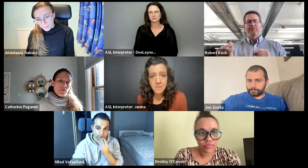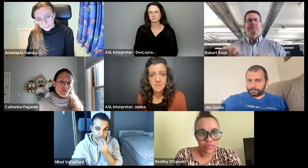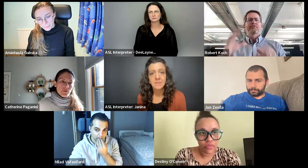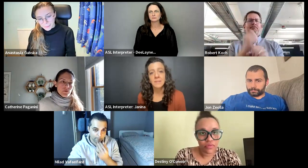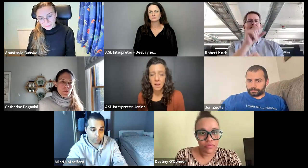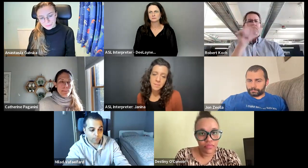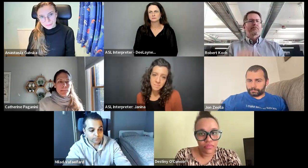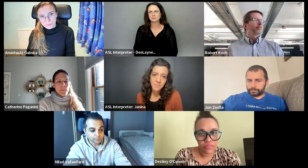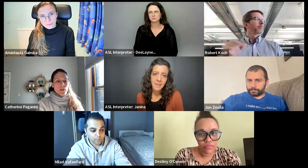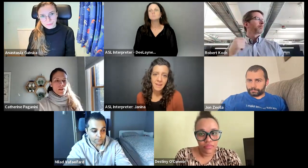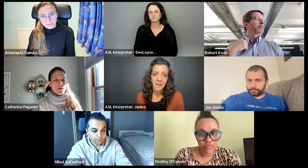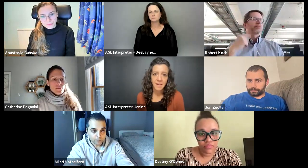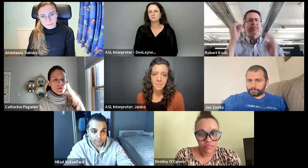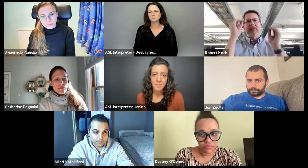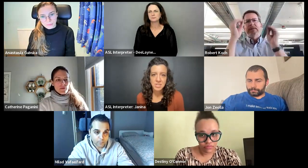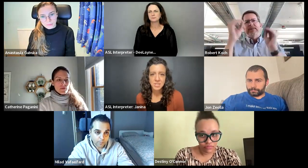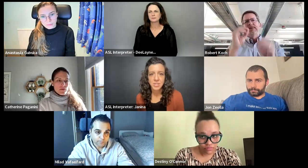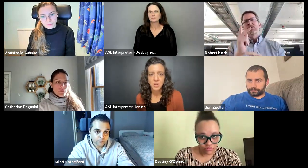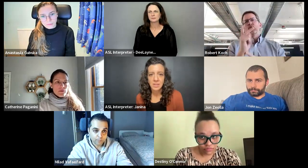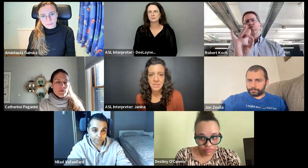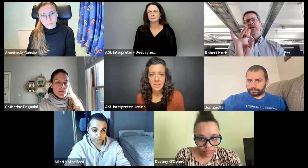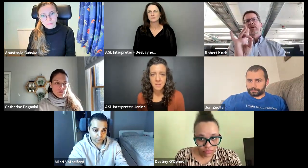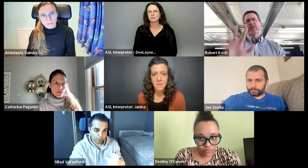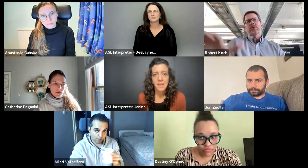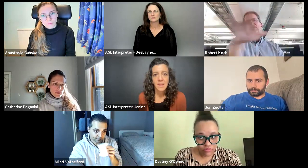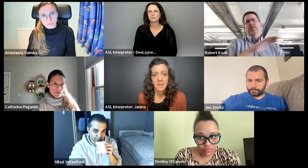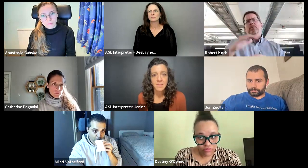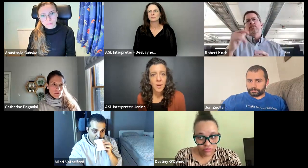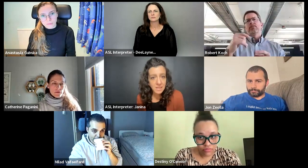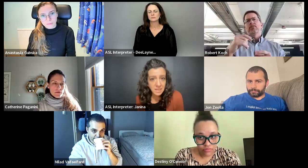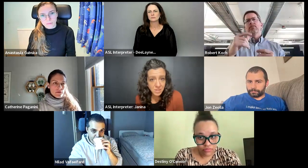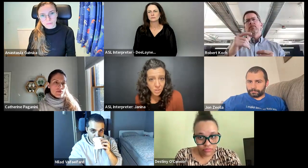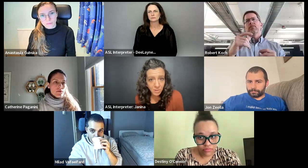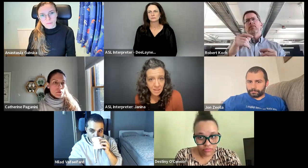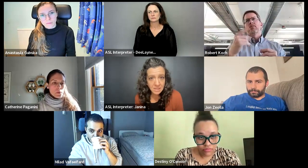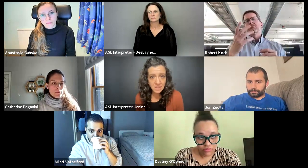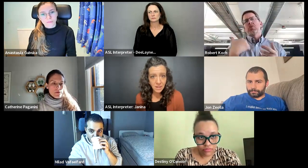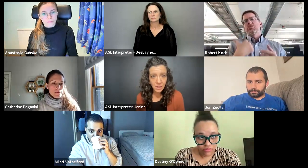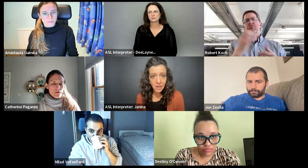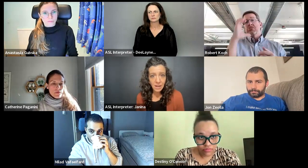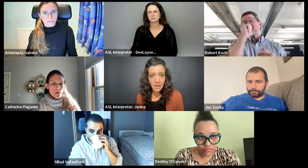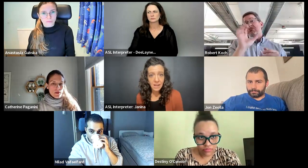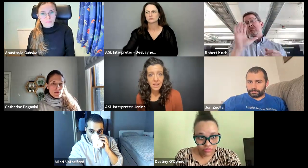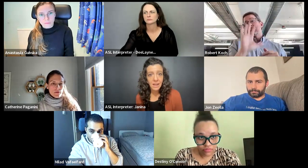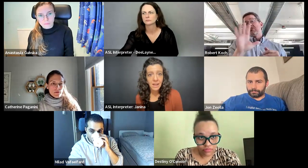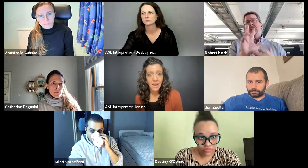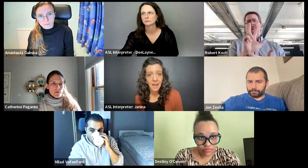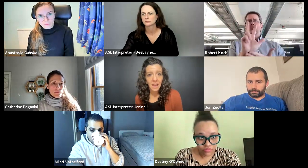Salam. Salam. Um, just showing the sign name. So I teach Kubernetes here.